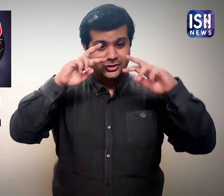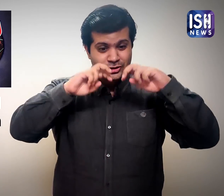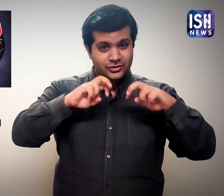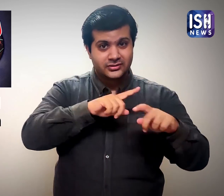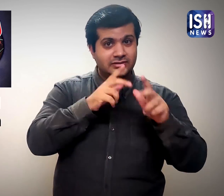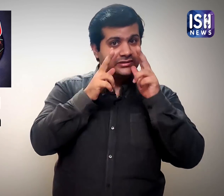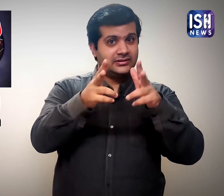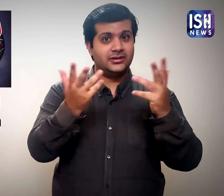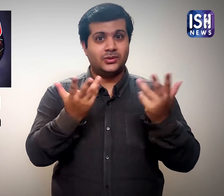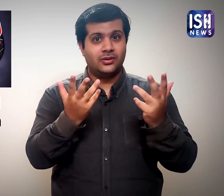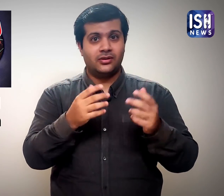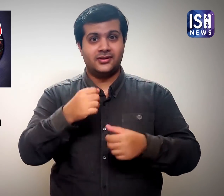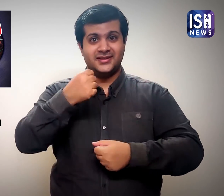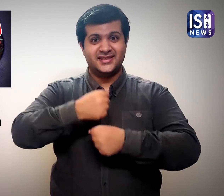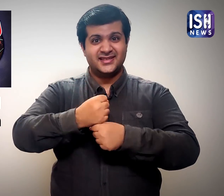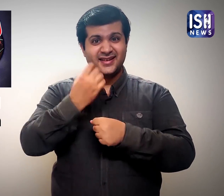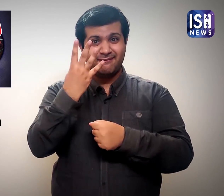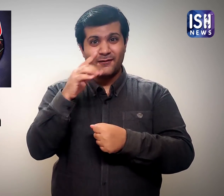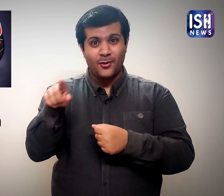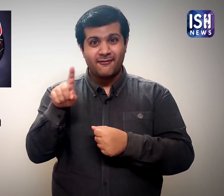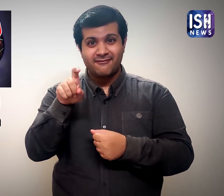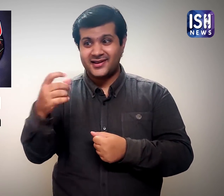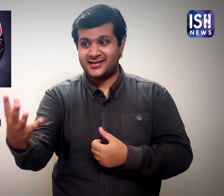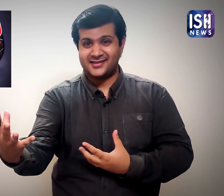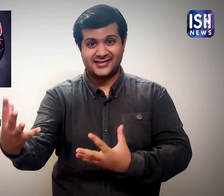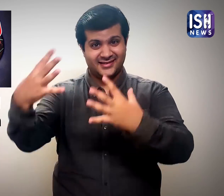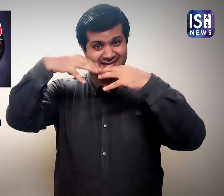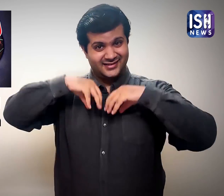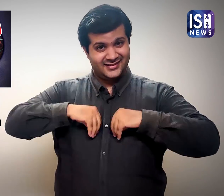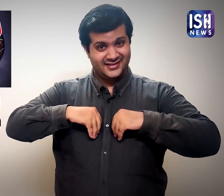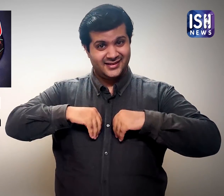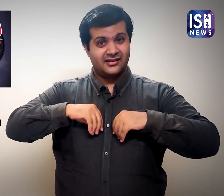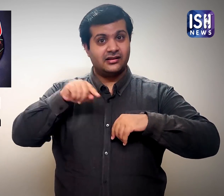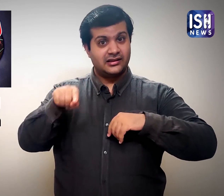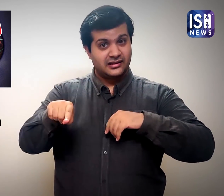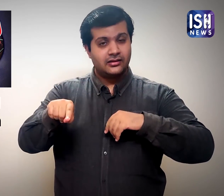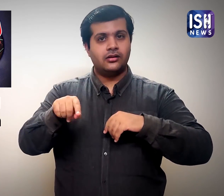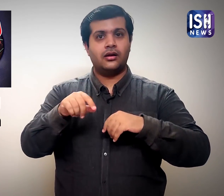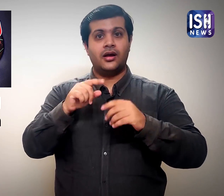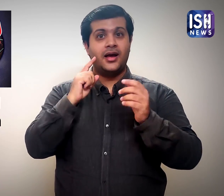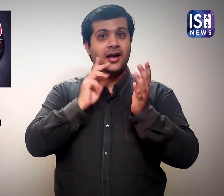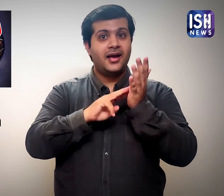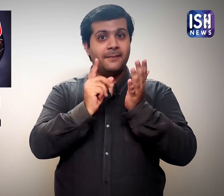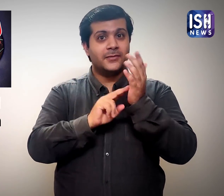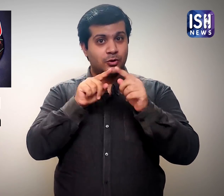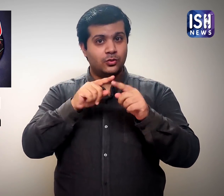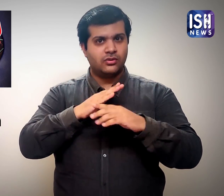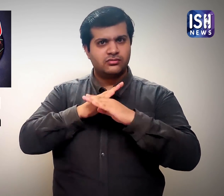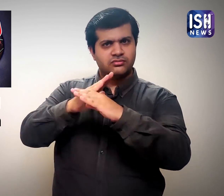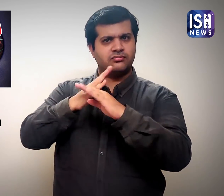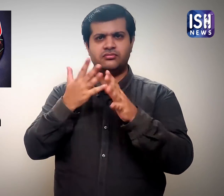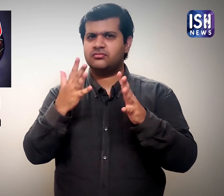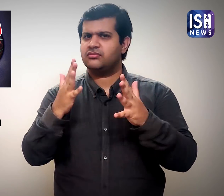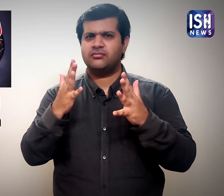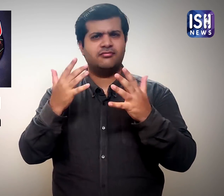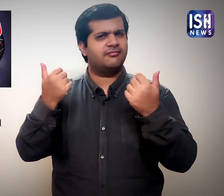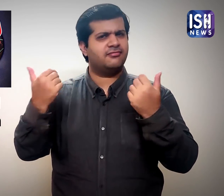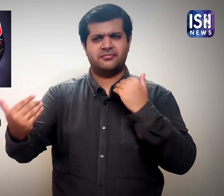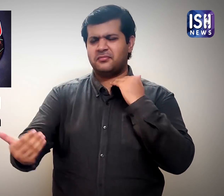But according to researchers, this immunity does not protect against